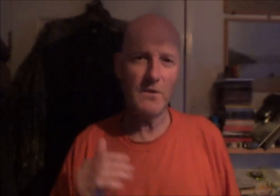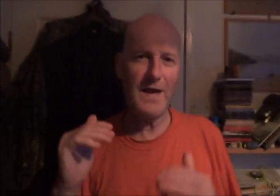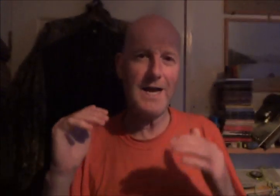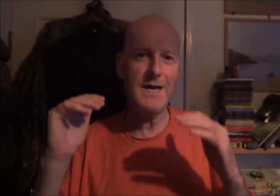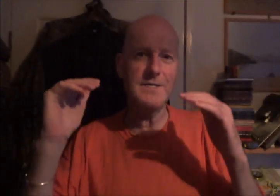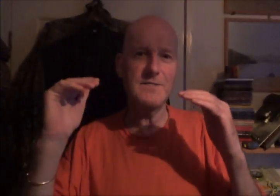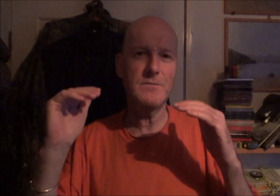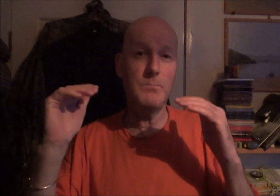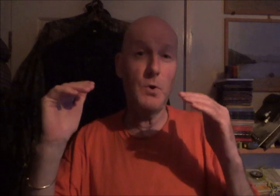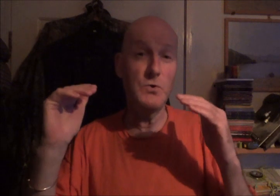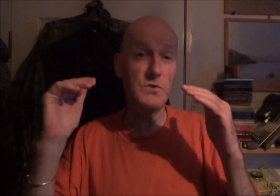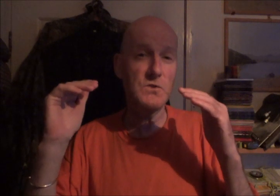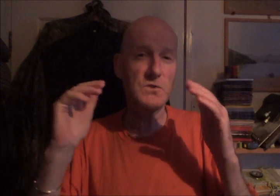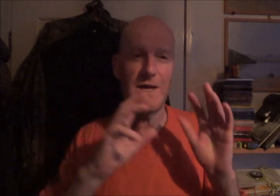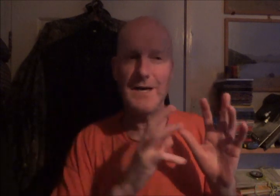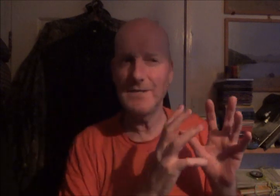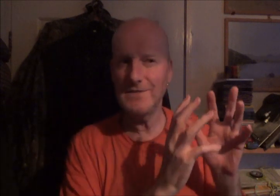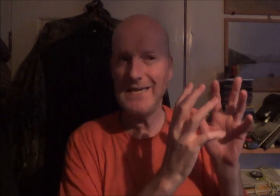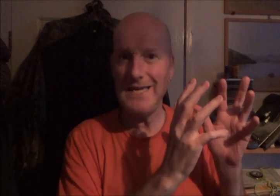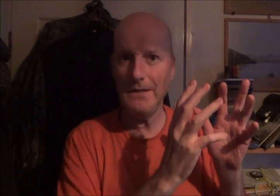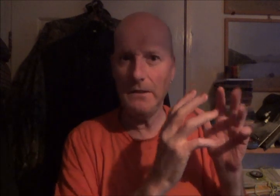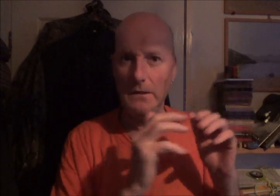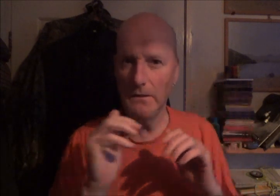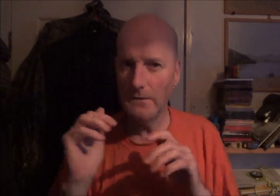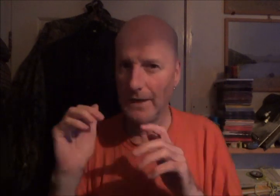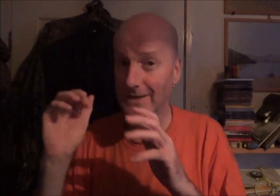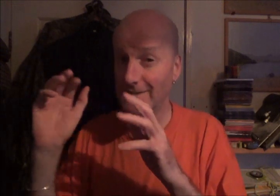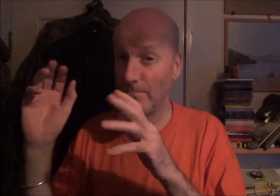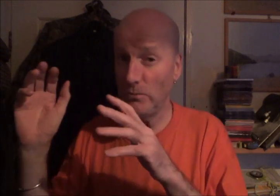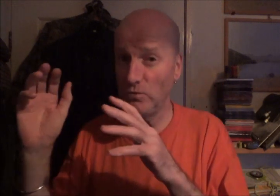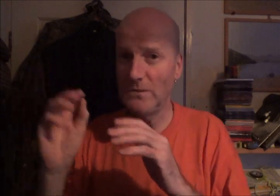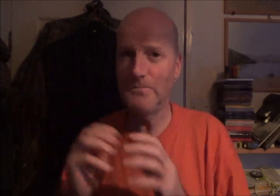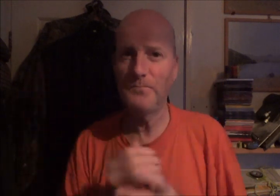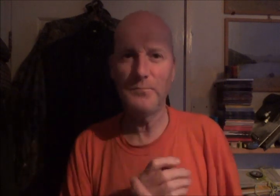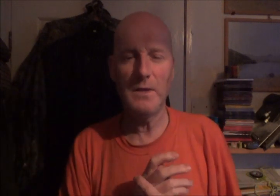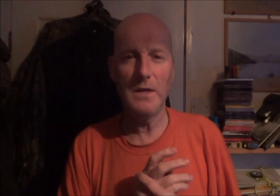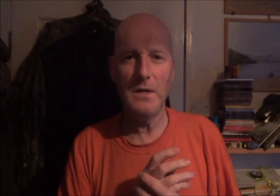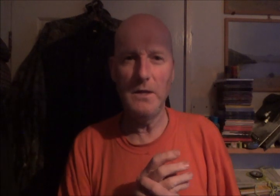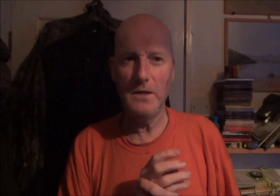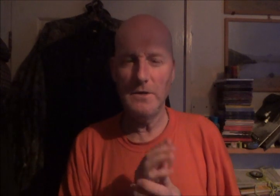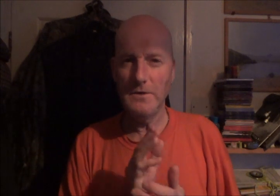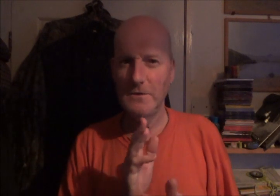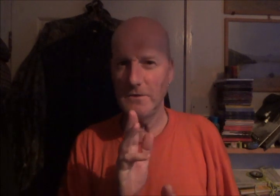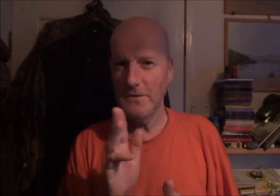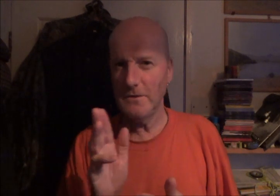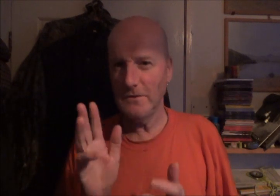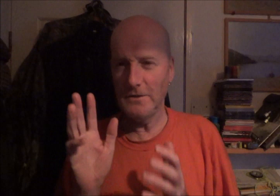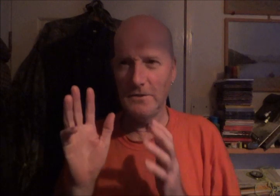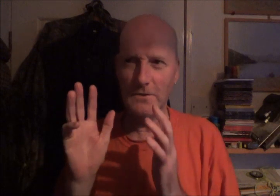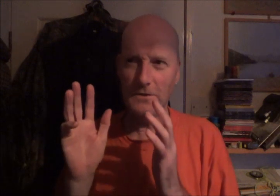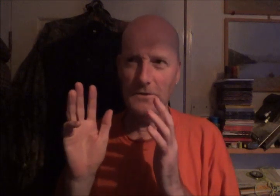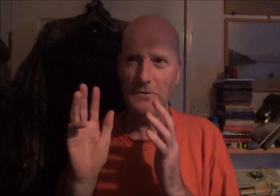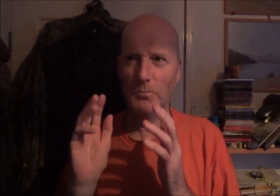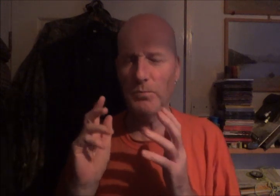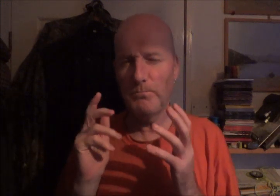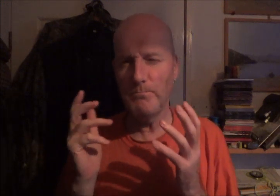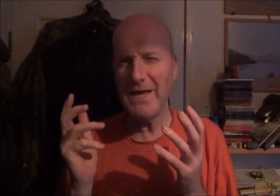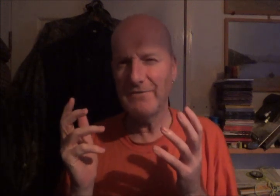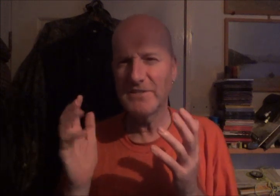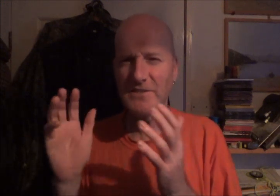on the highest points, the highest hill, highest mountain, you may have a